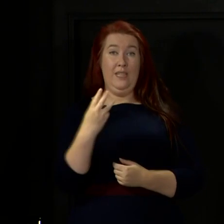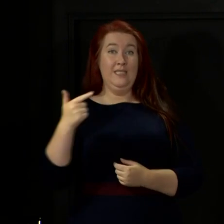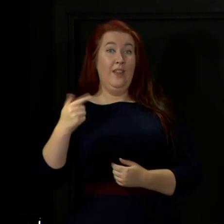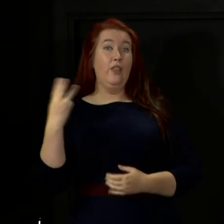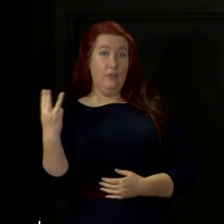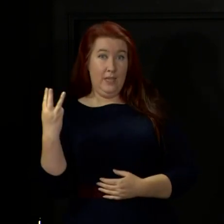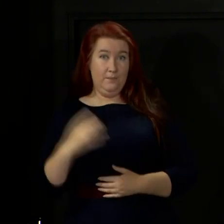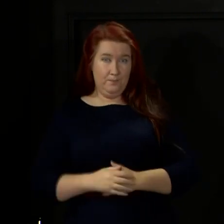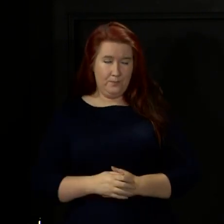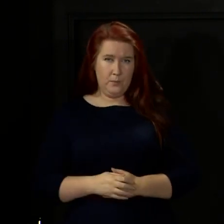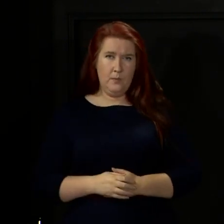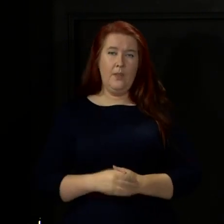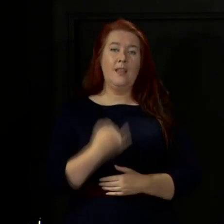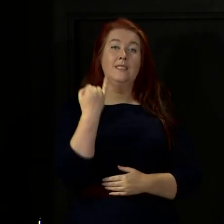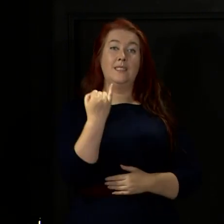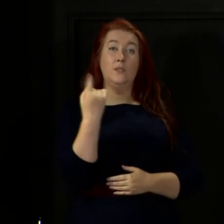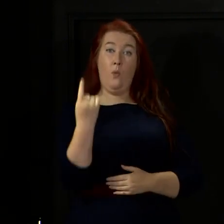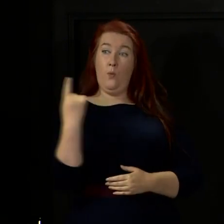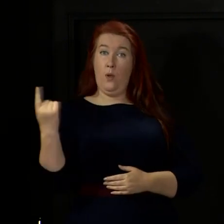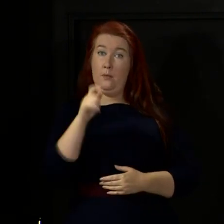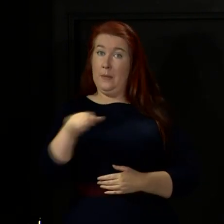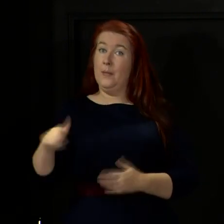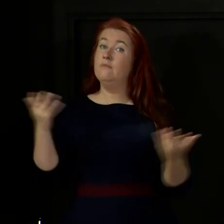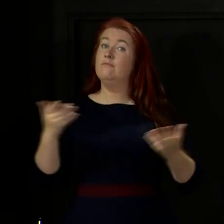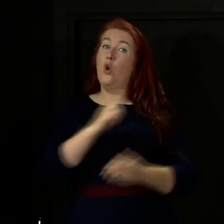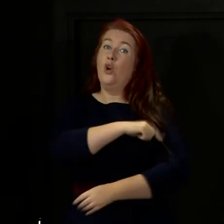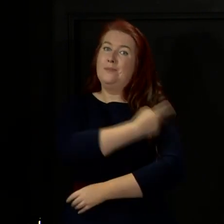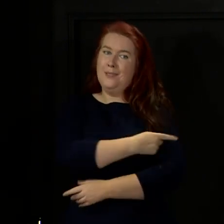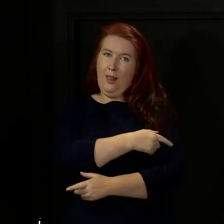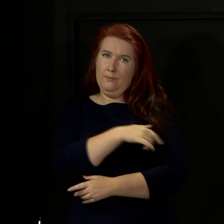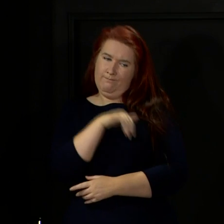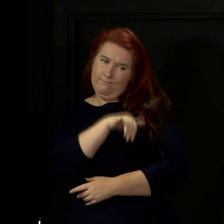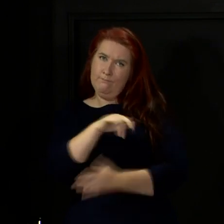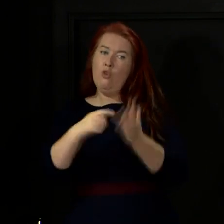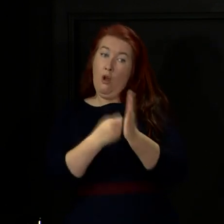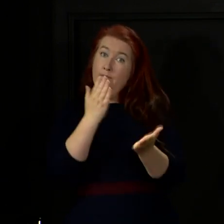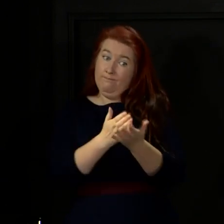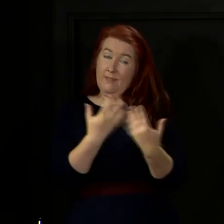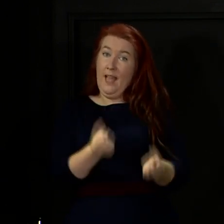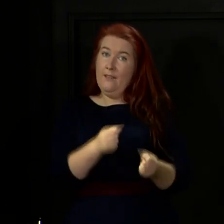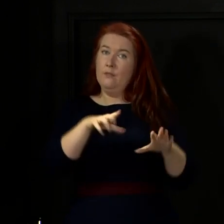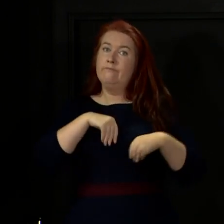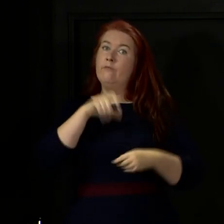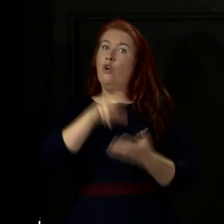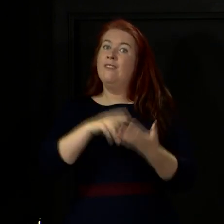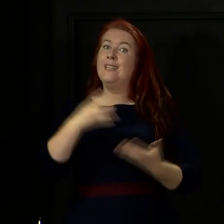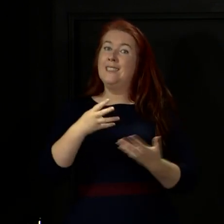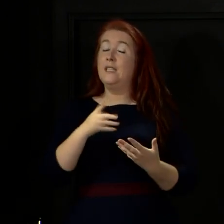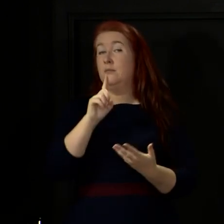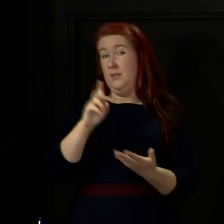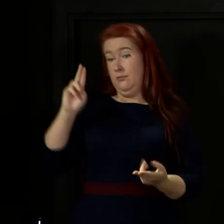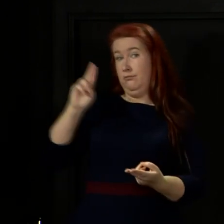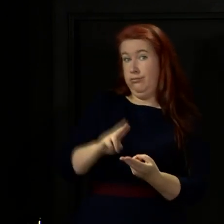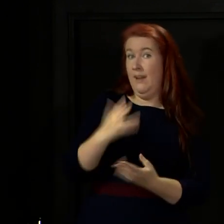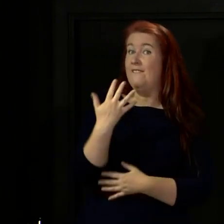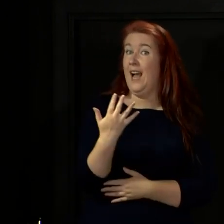A total of 611 patients are currently in hospital with suspected or confirmed COVID, which is an overall decrease of